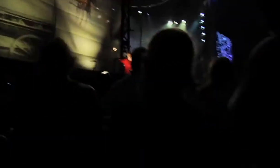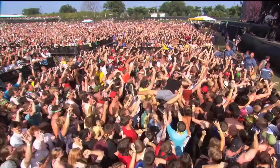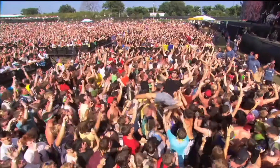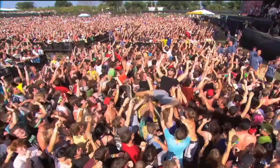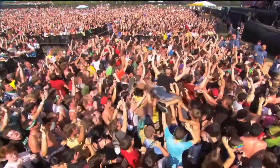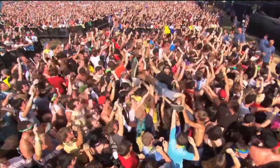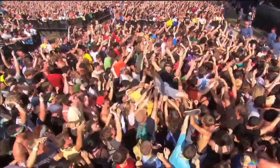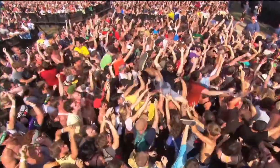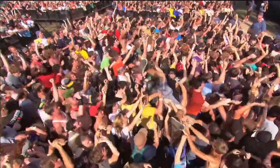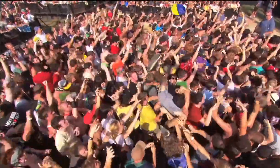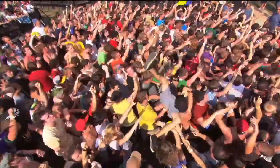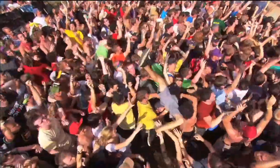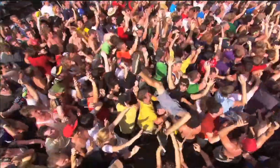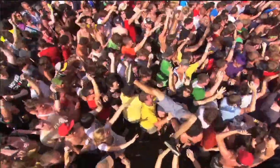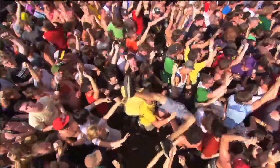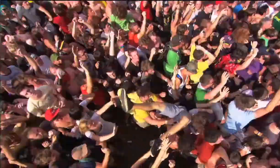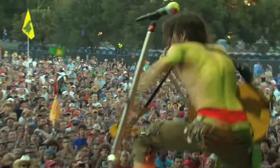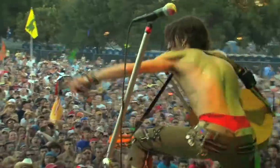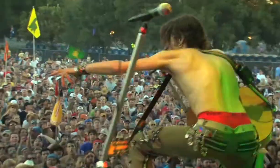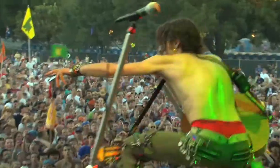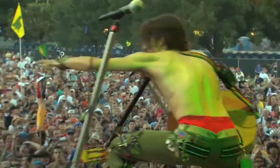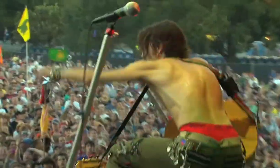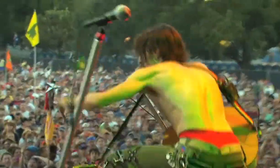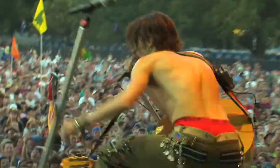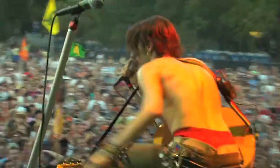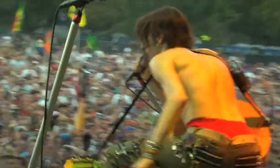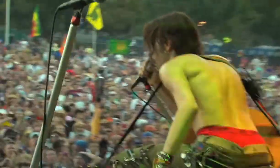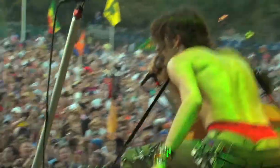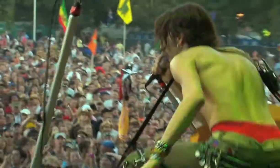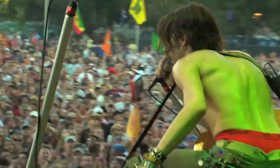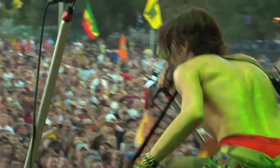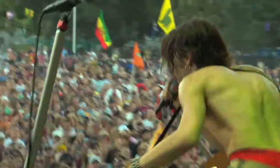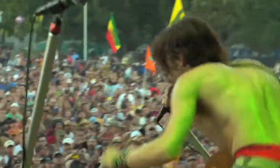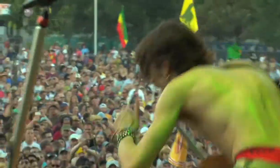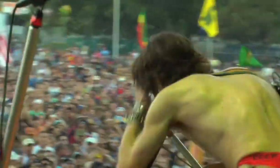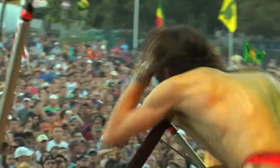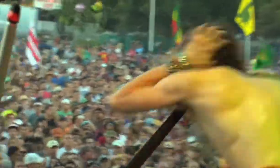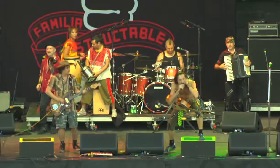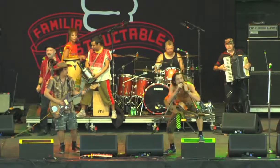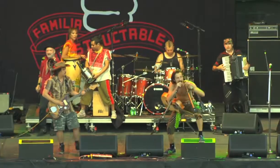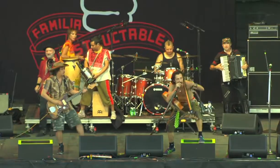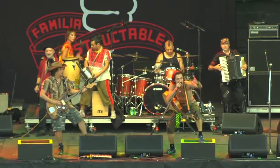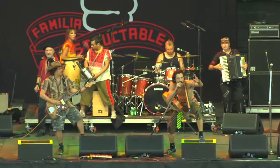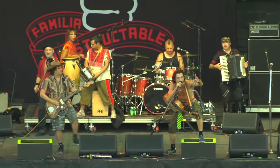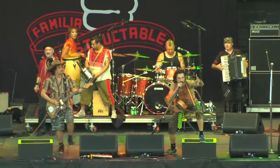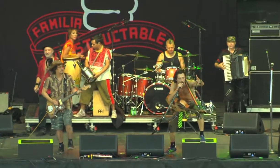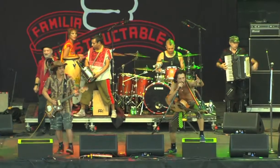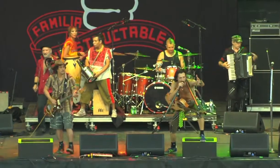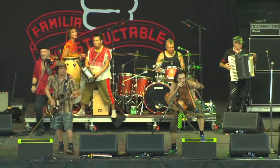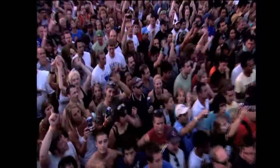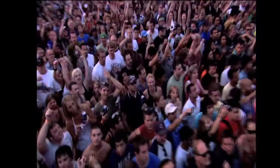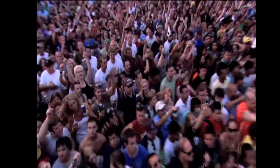in an amazing way when you're up there. And it's easy to get carried away with whatever they're kind of putting back, you know, on the band.